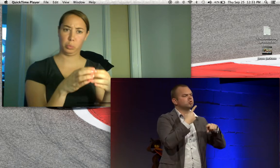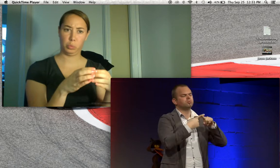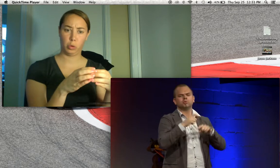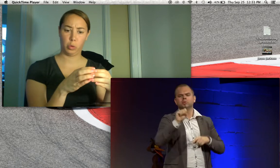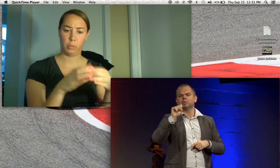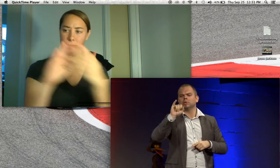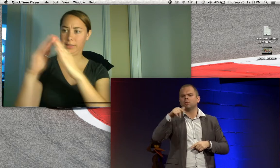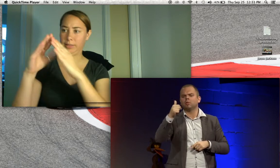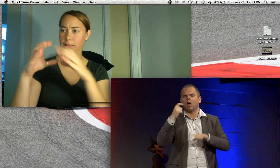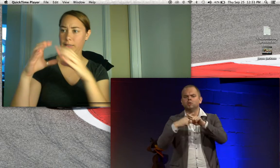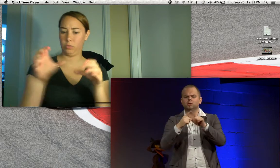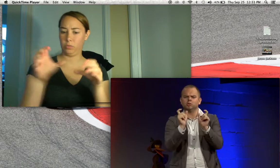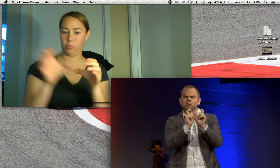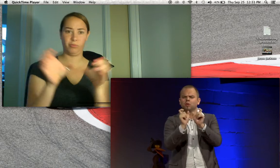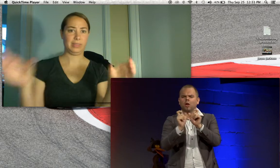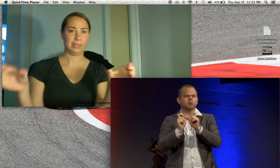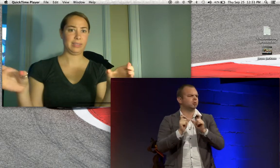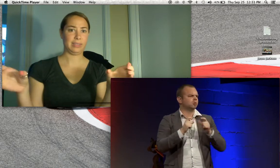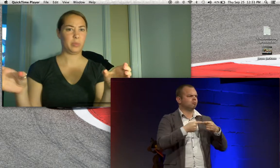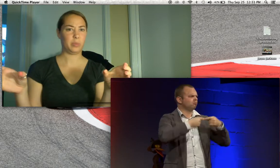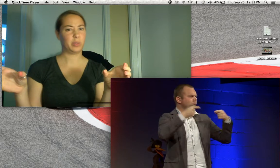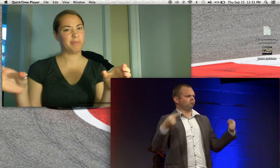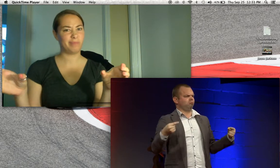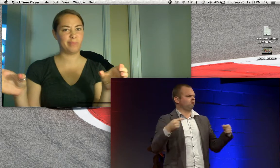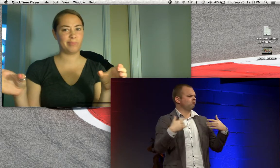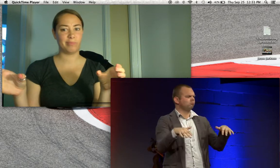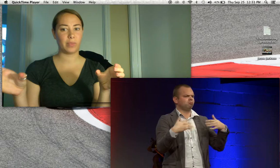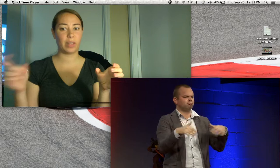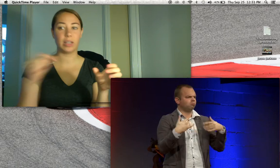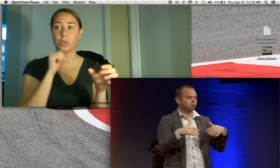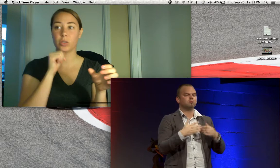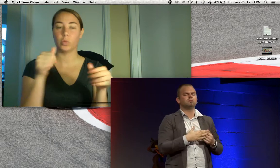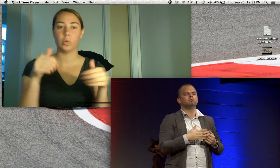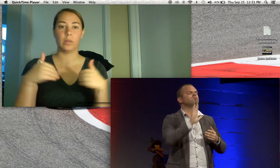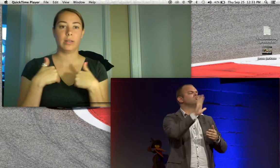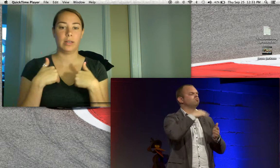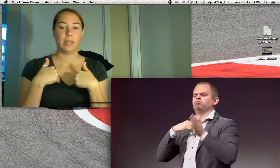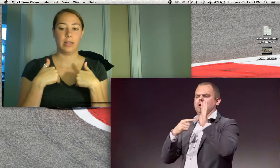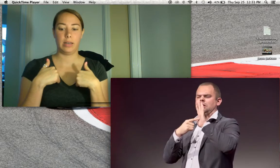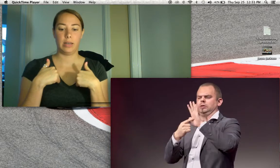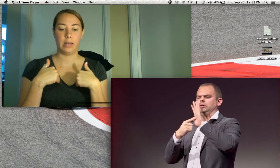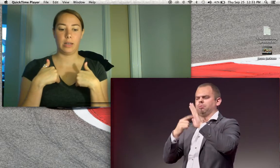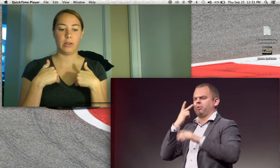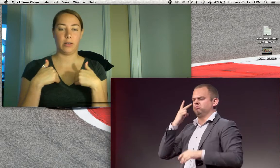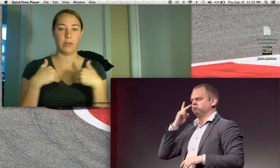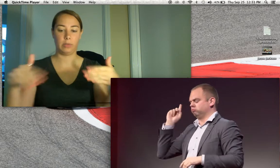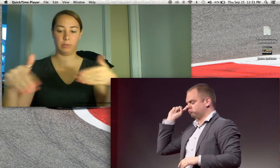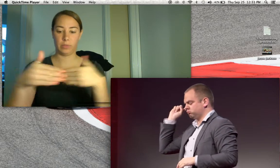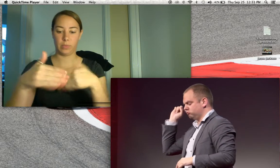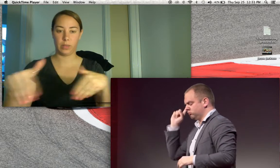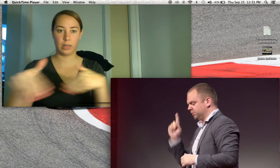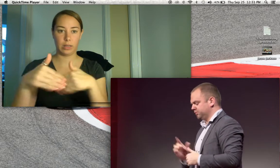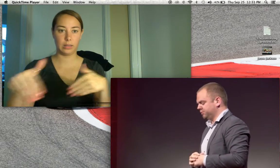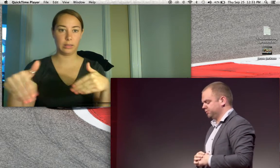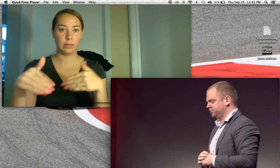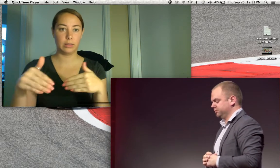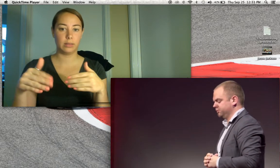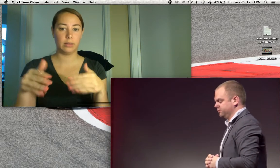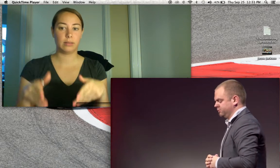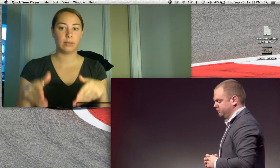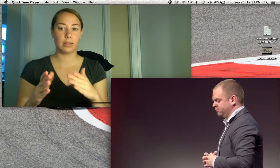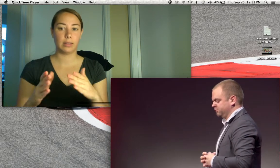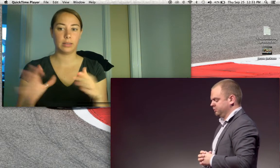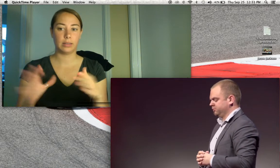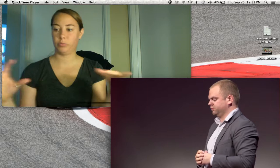sign language has another morphology, it has its own syntax as well. It's different from spoken language Dutch. Let me show you.